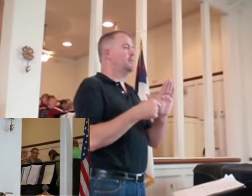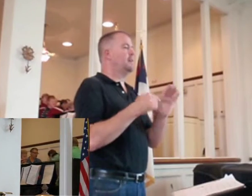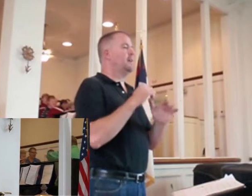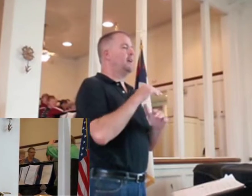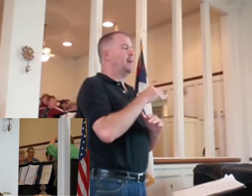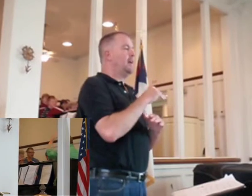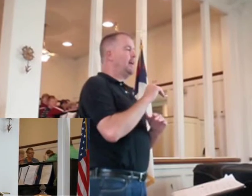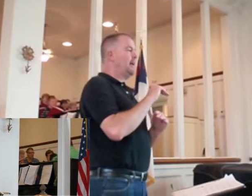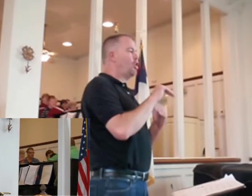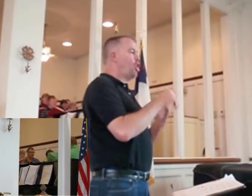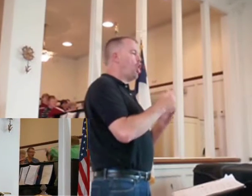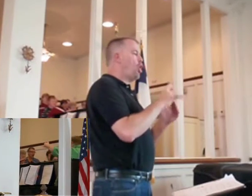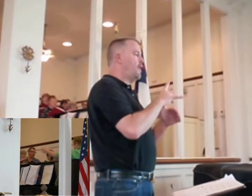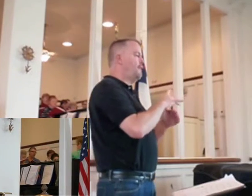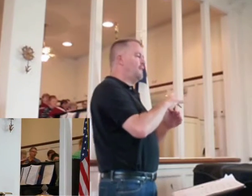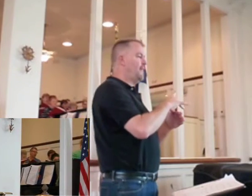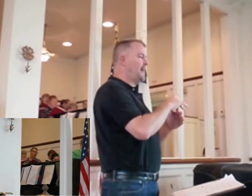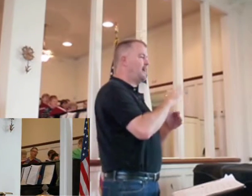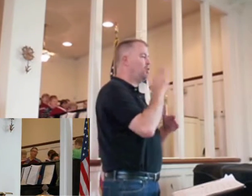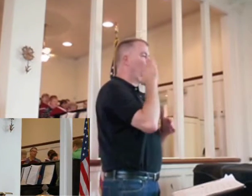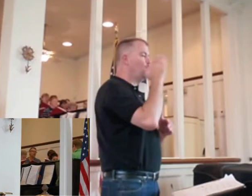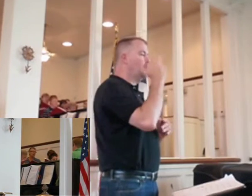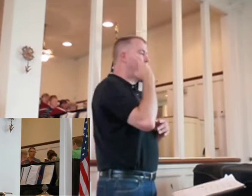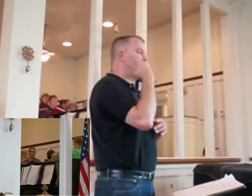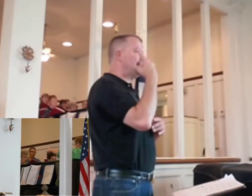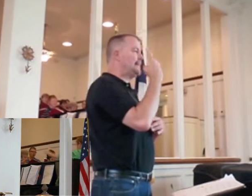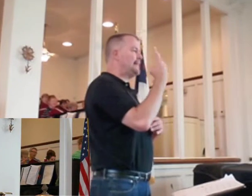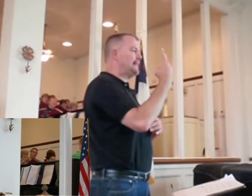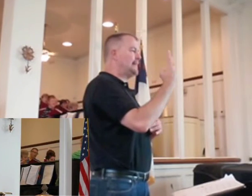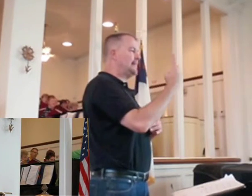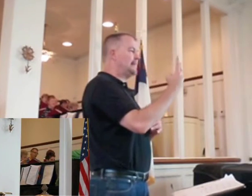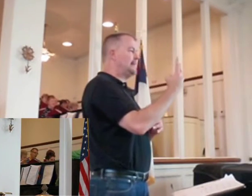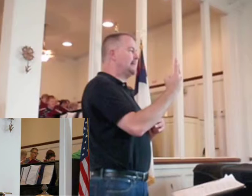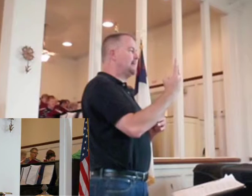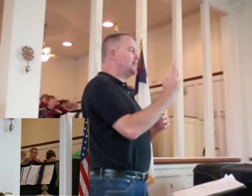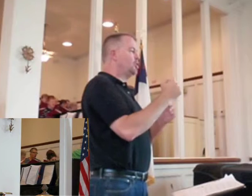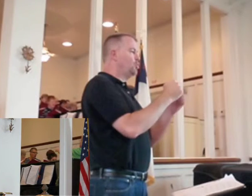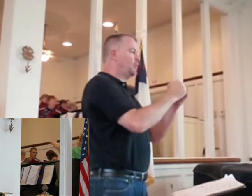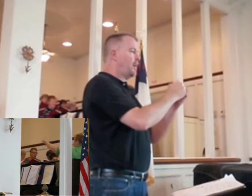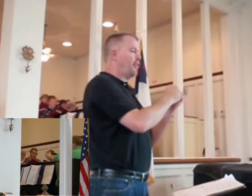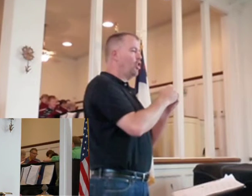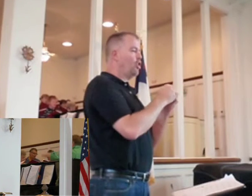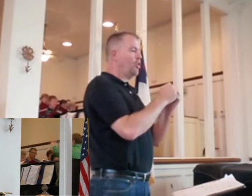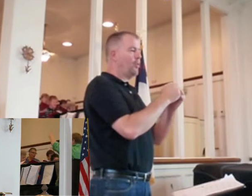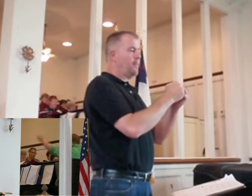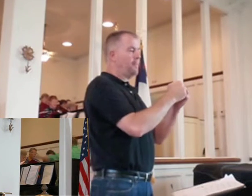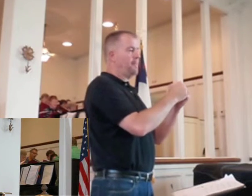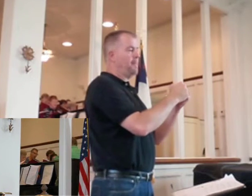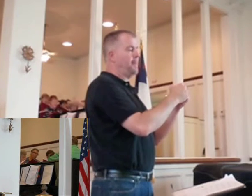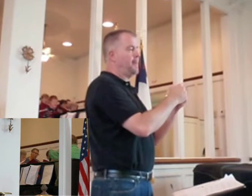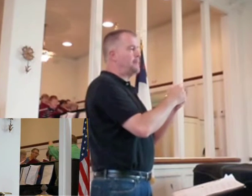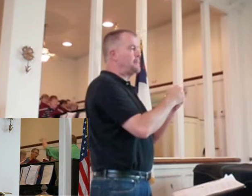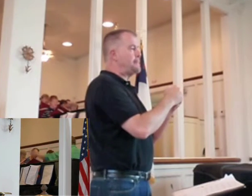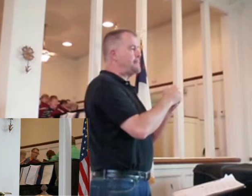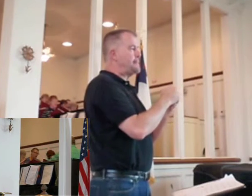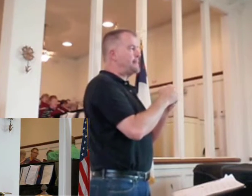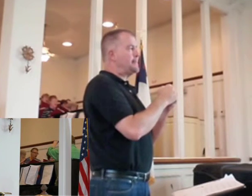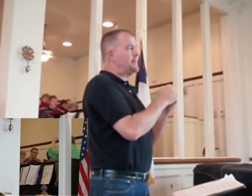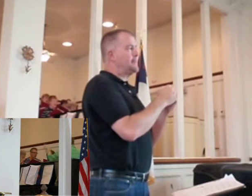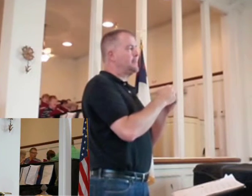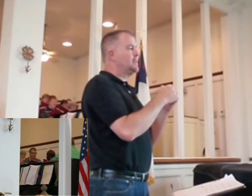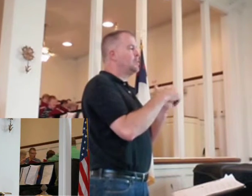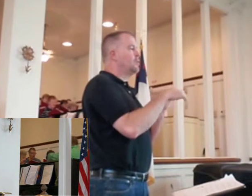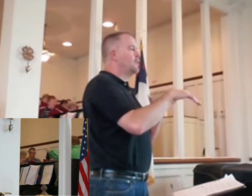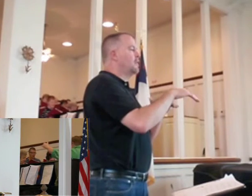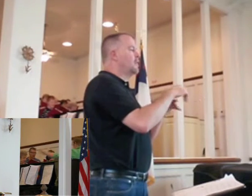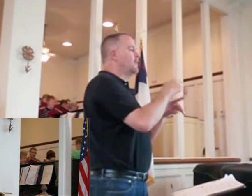flesh shall see it together, for the mouth